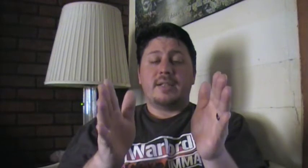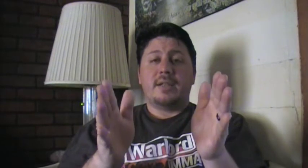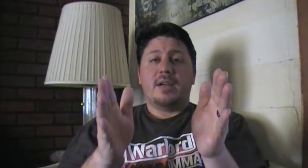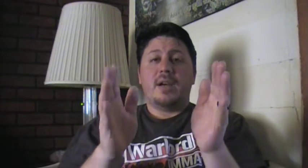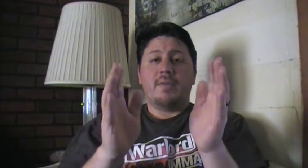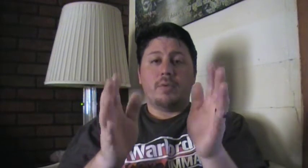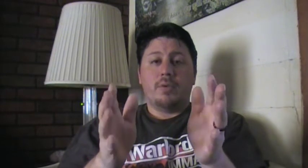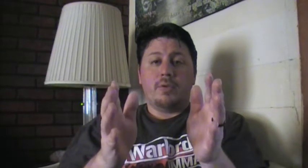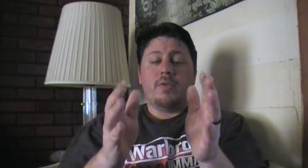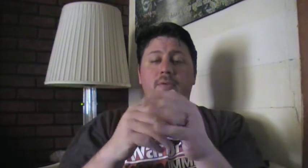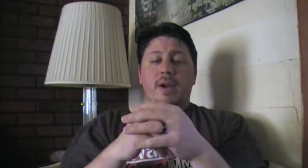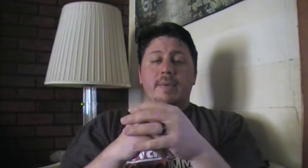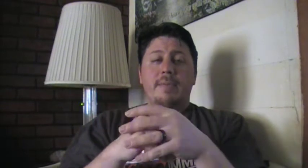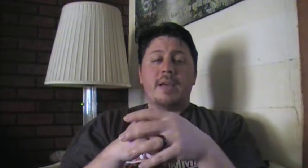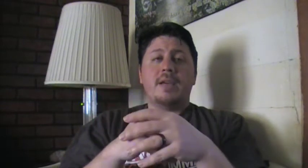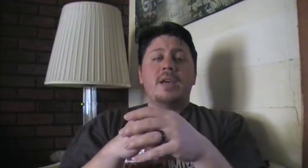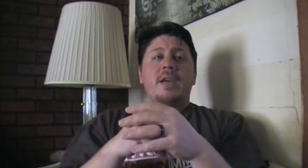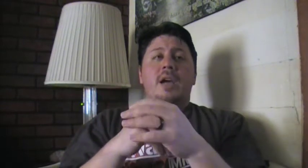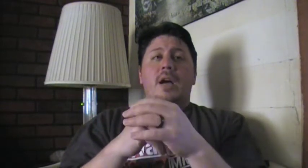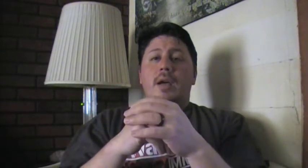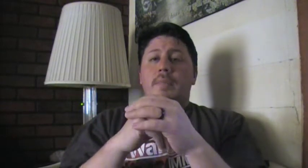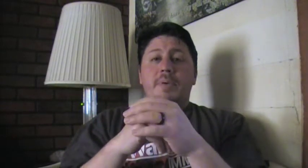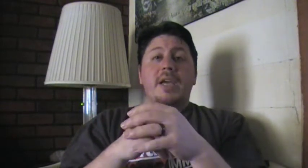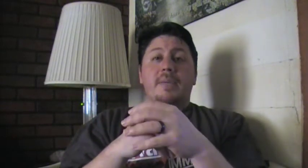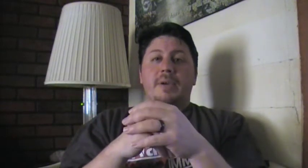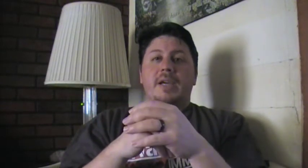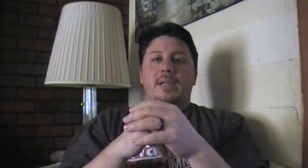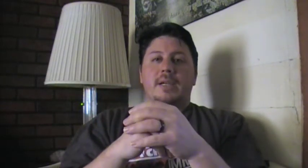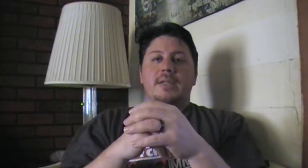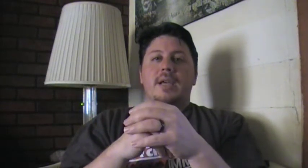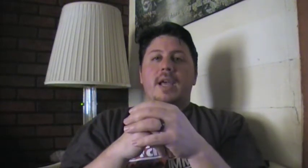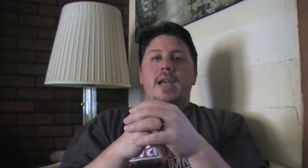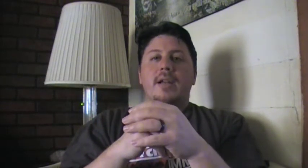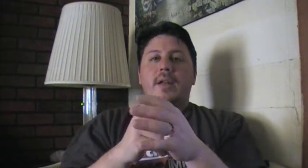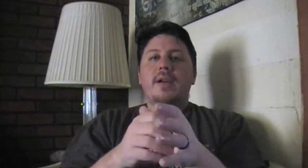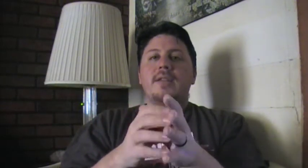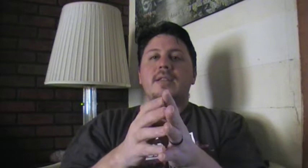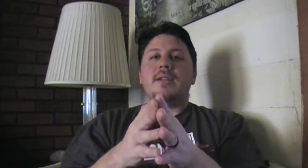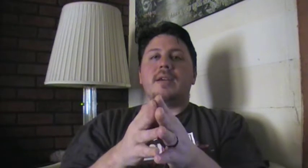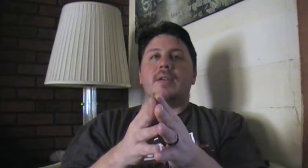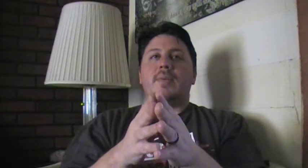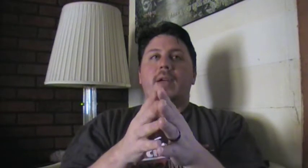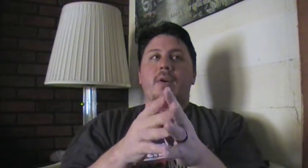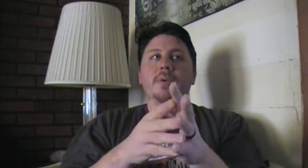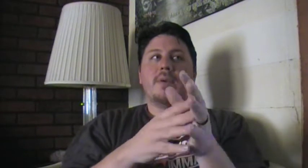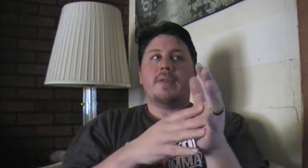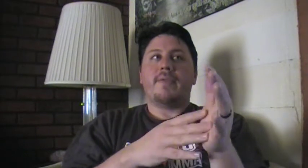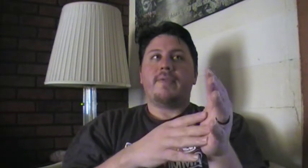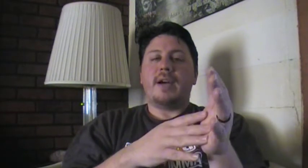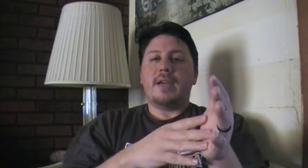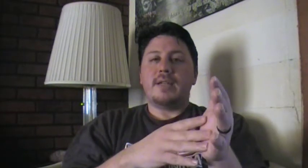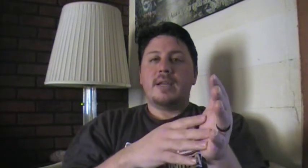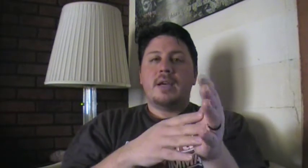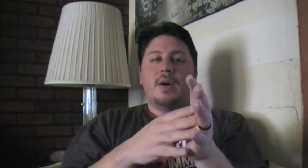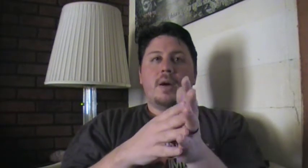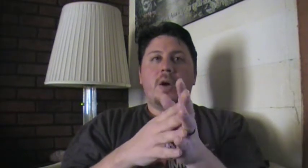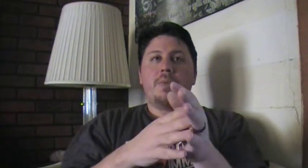of rules for MMA, a big, big list. And a lot of things that will help you in a fight or help you